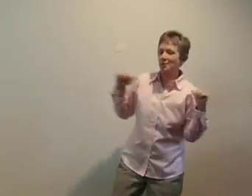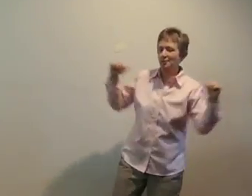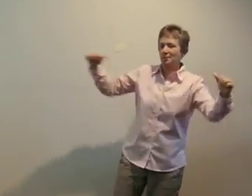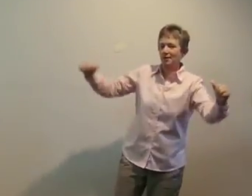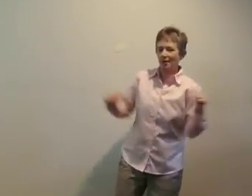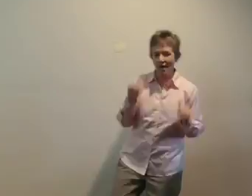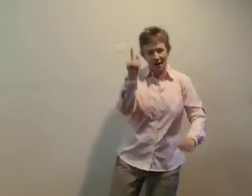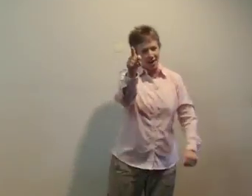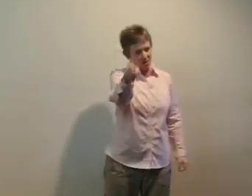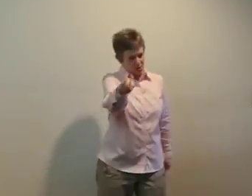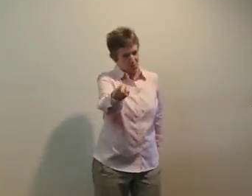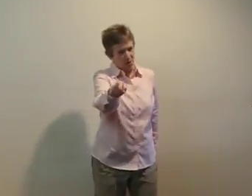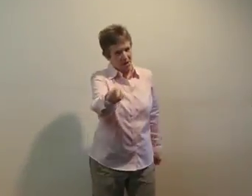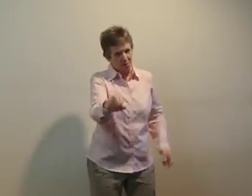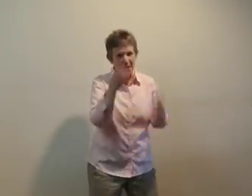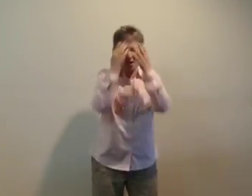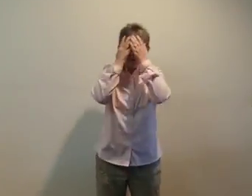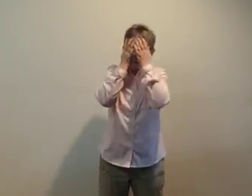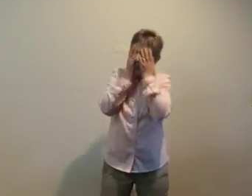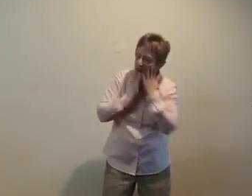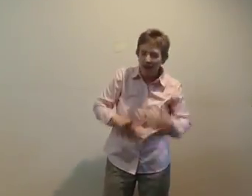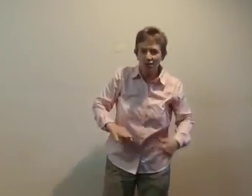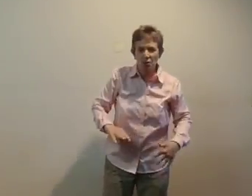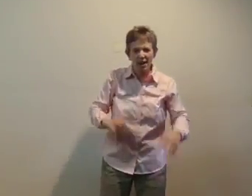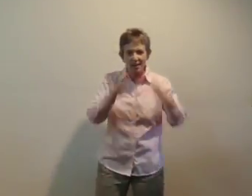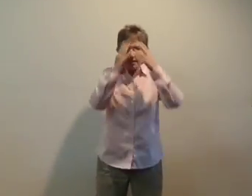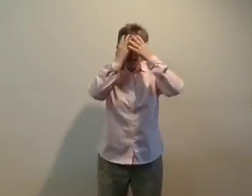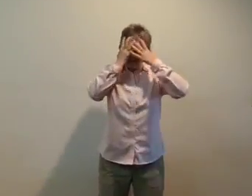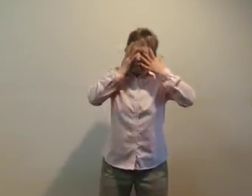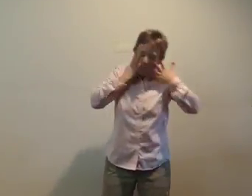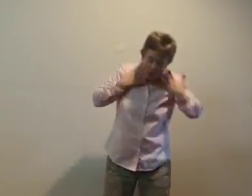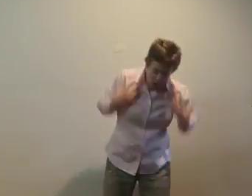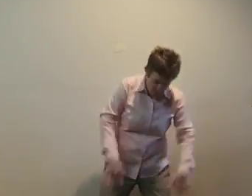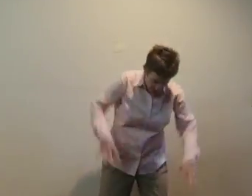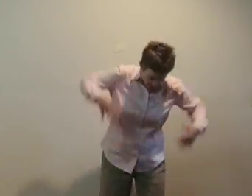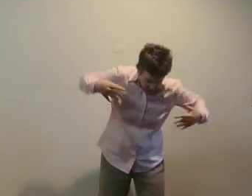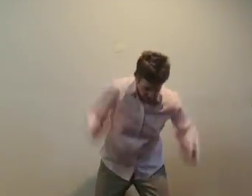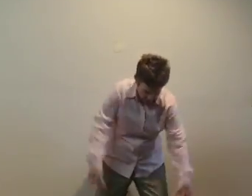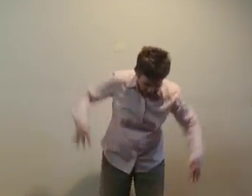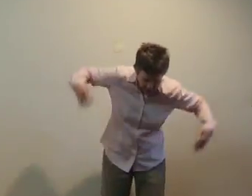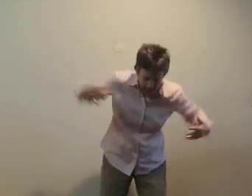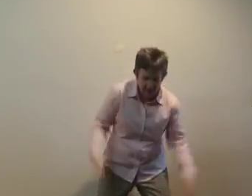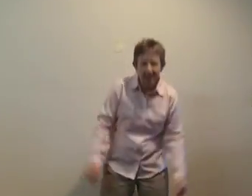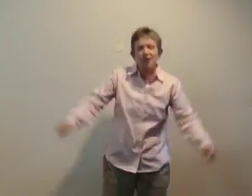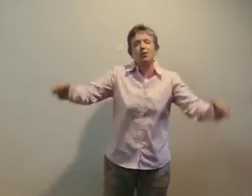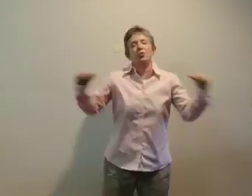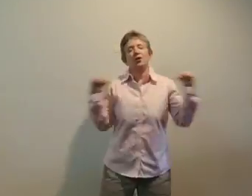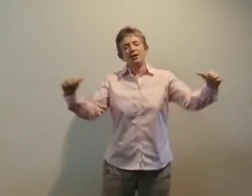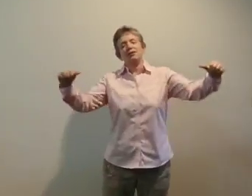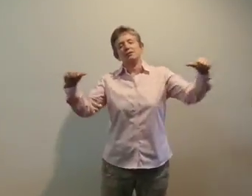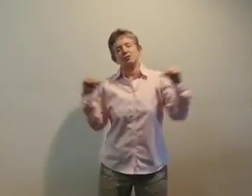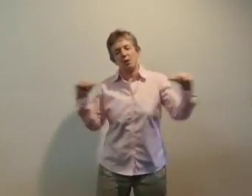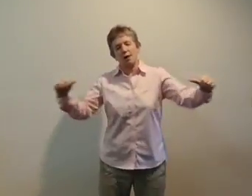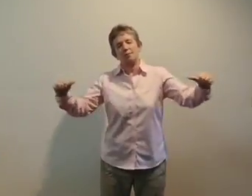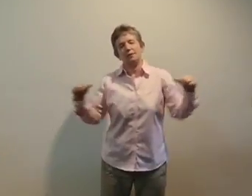And you can bet we get wet, as wet as life can get. We're swamps,